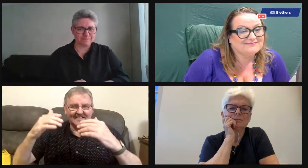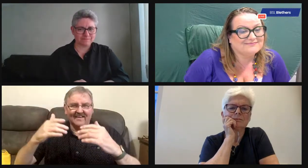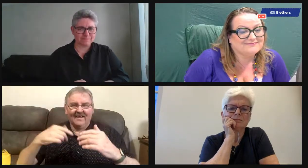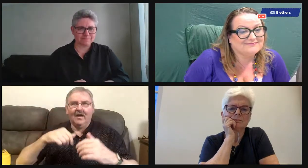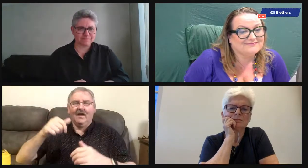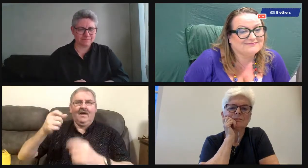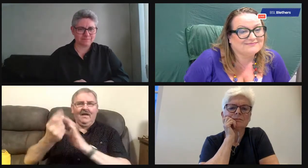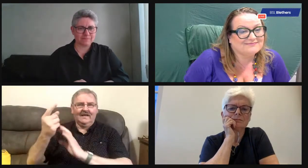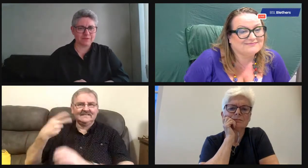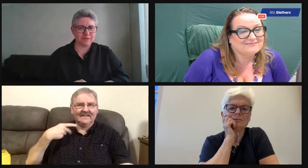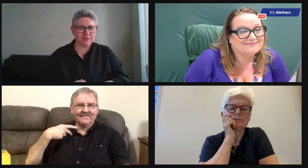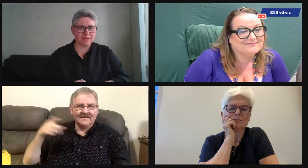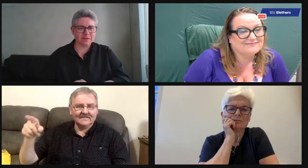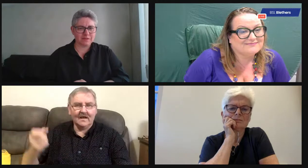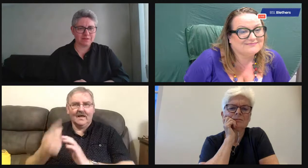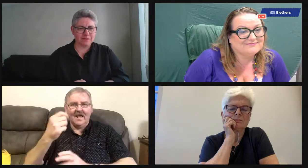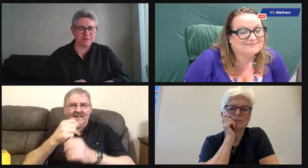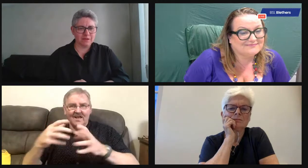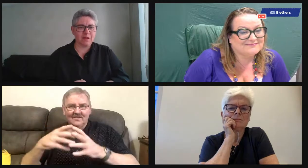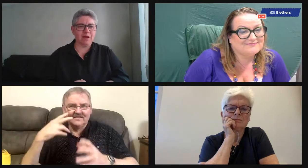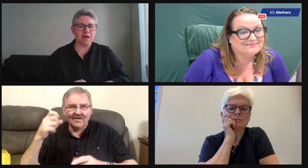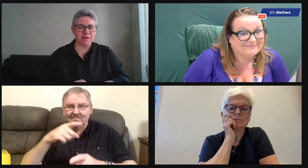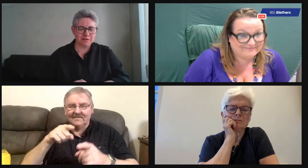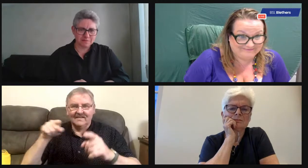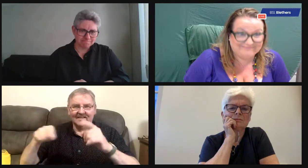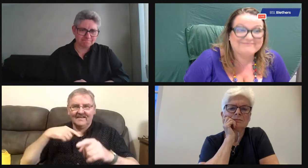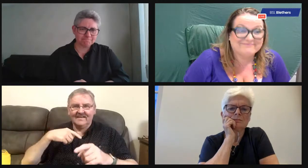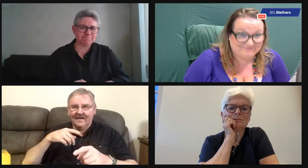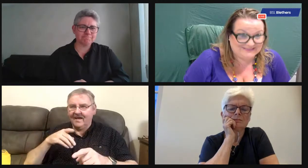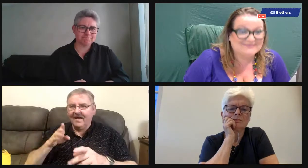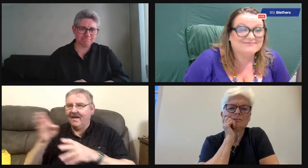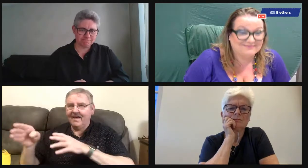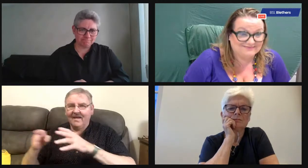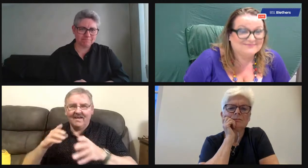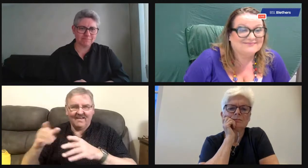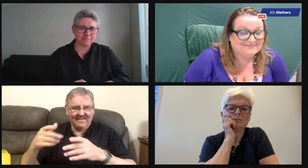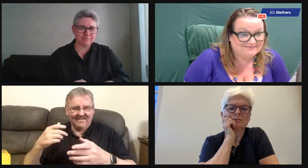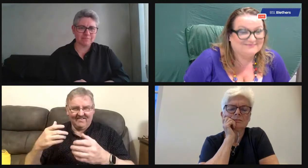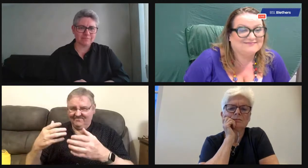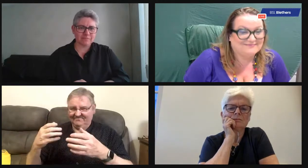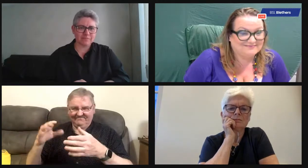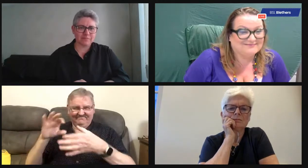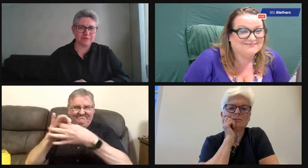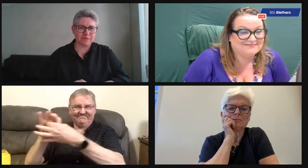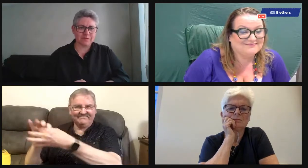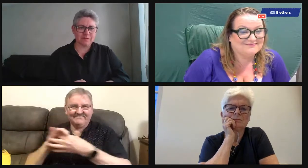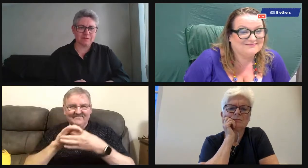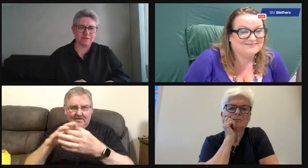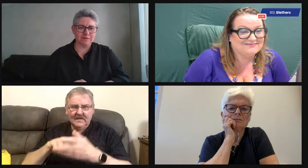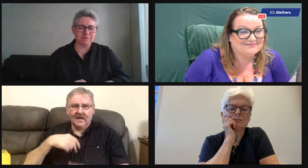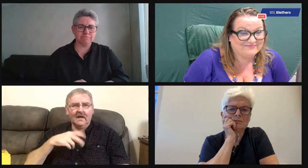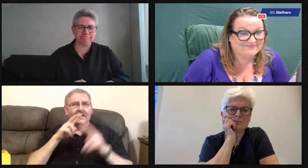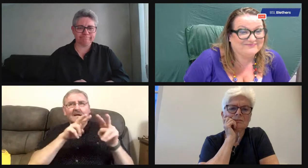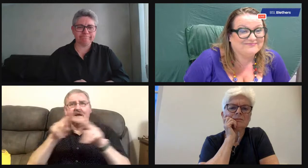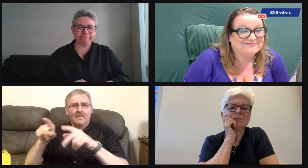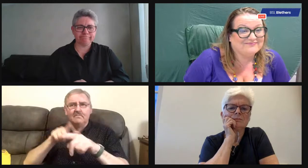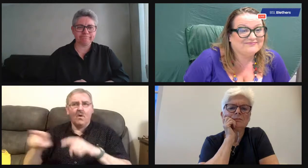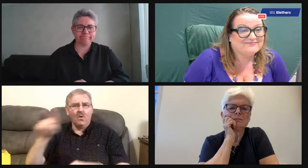well. So we ended up going through life together. And then you meet and go to different clubs like St Vincent's. But that